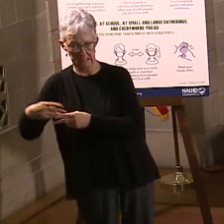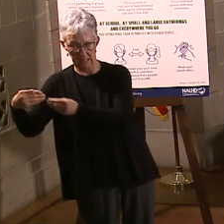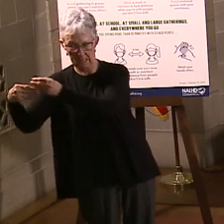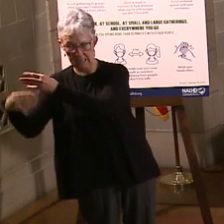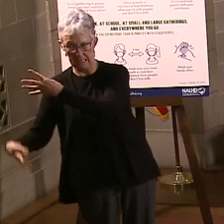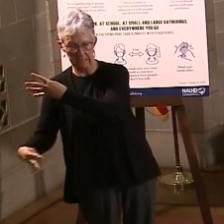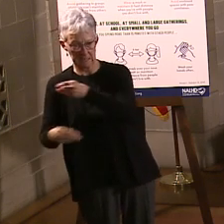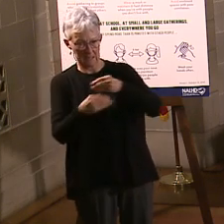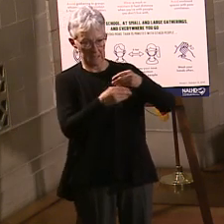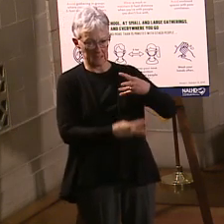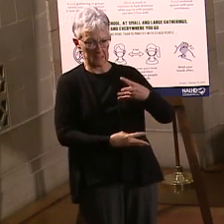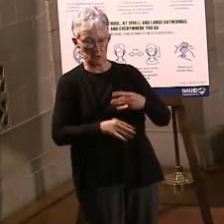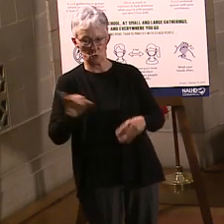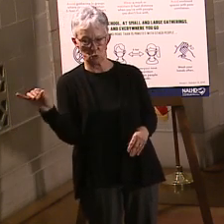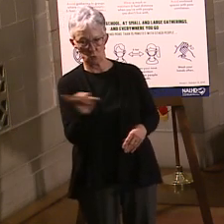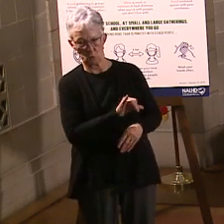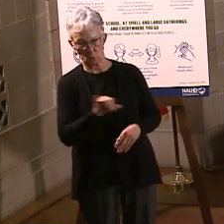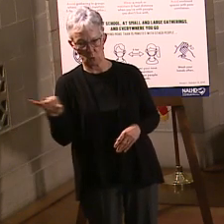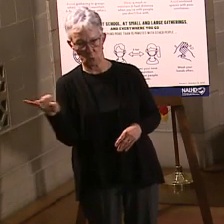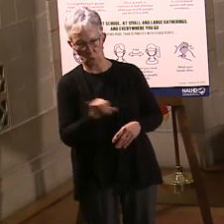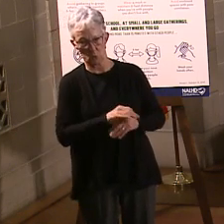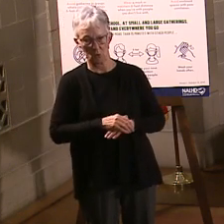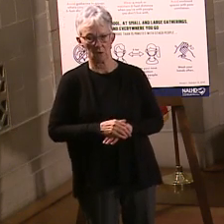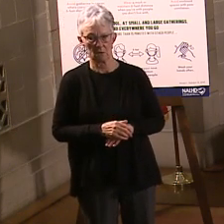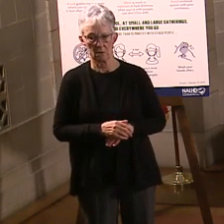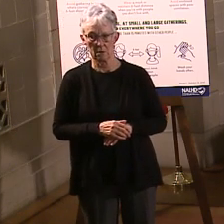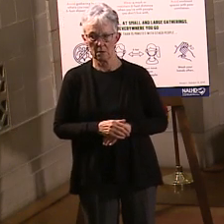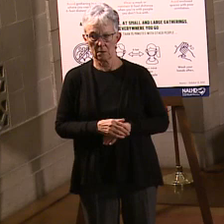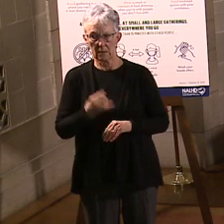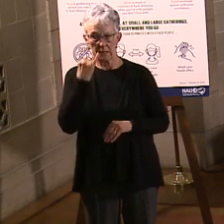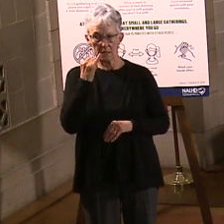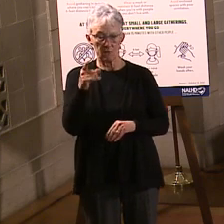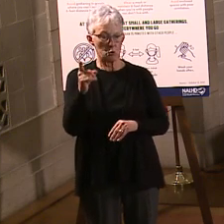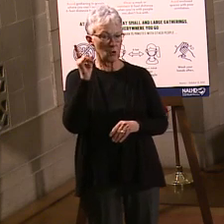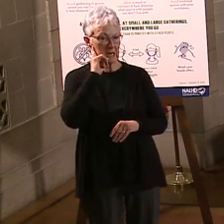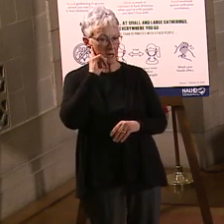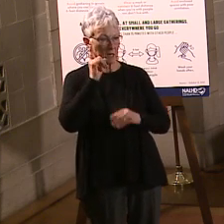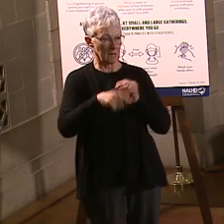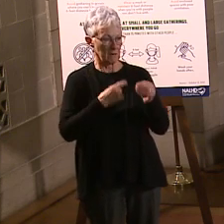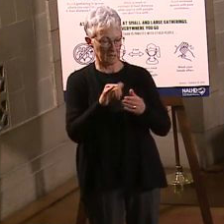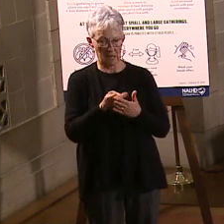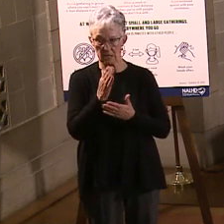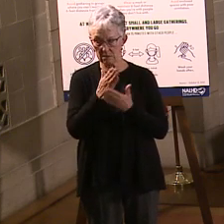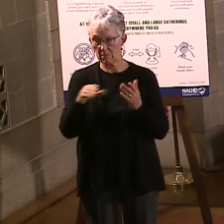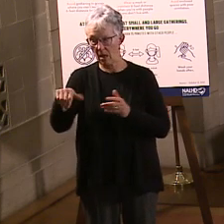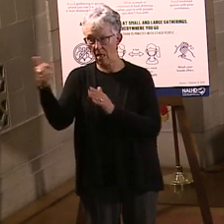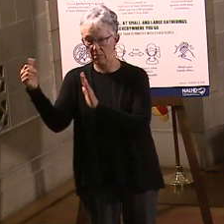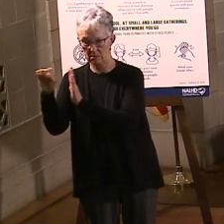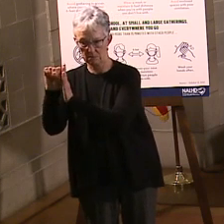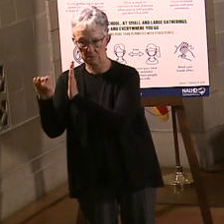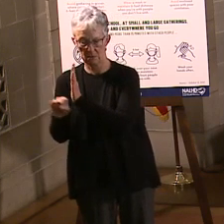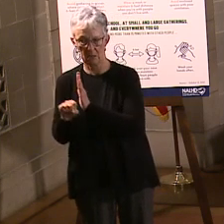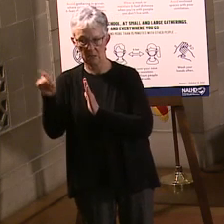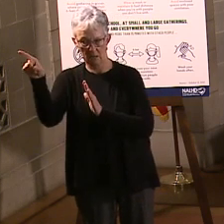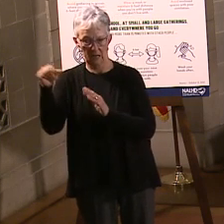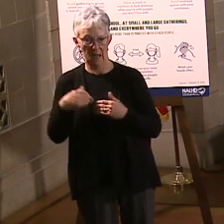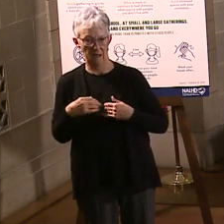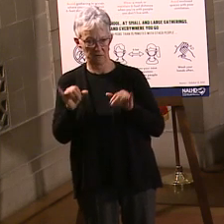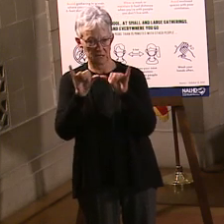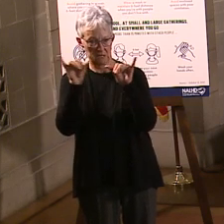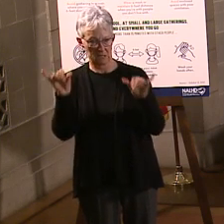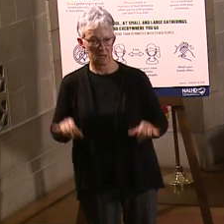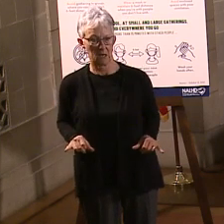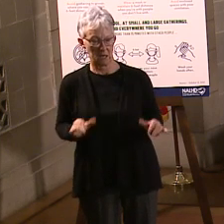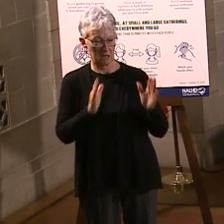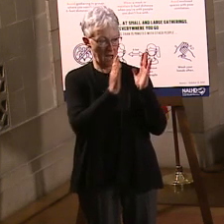stay in sync so you're not traveling across the state. If you hear about that, because there are other states who have launched this system and they are asking